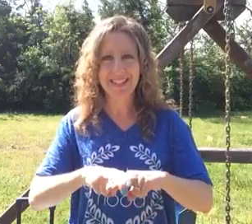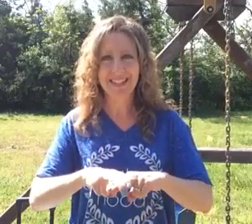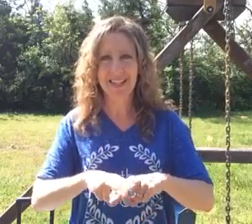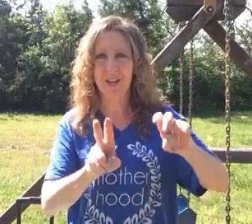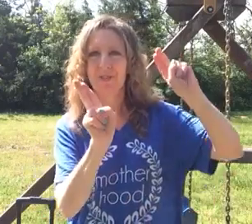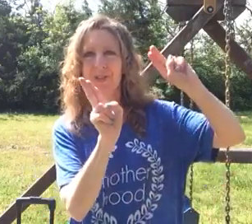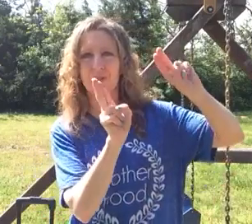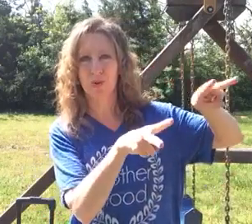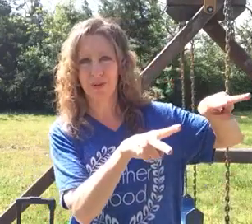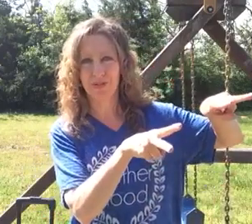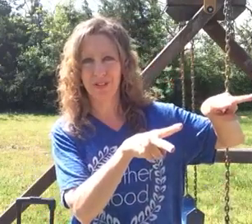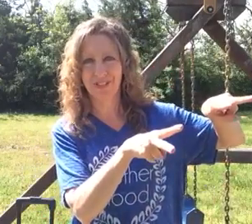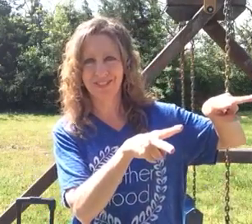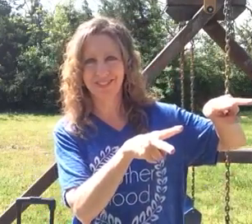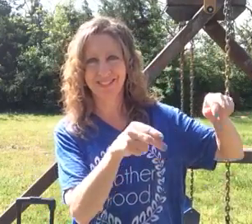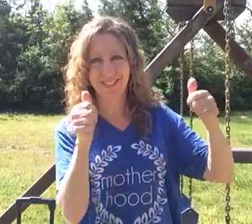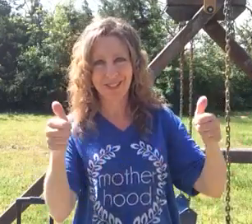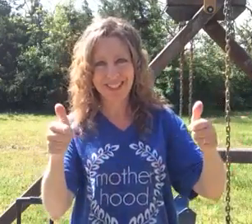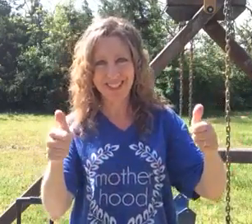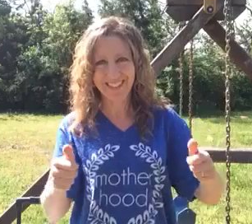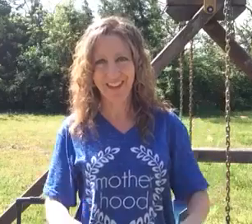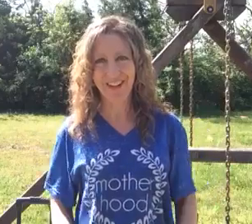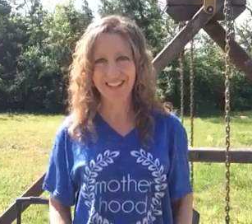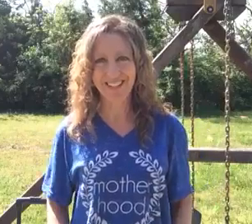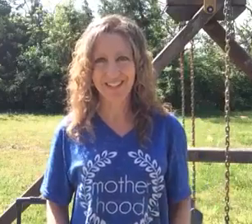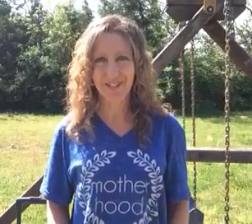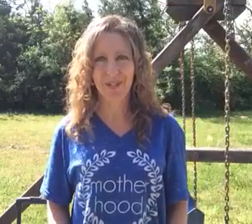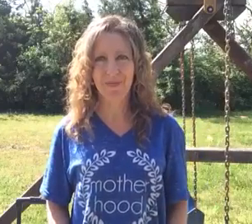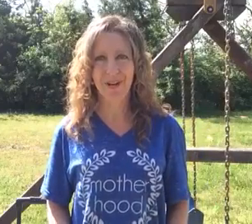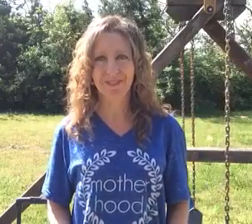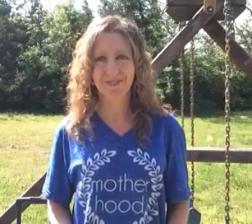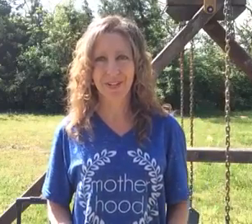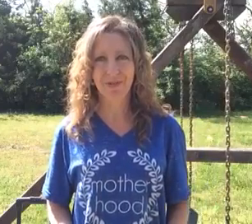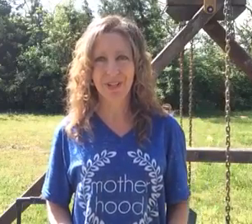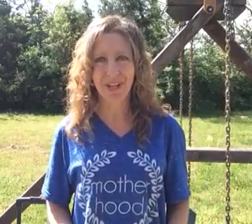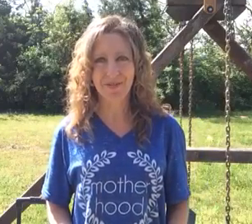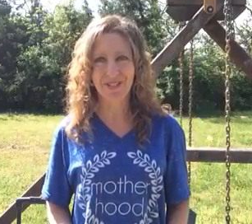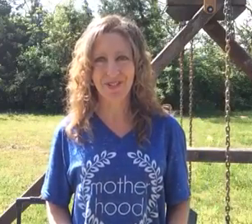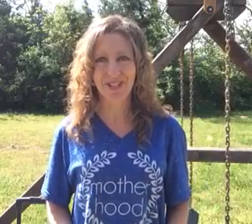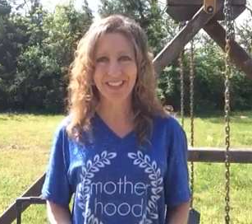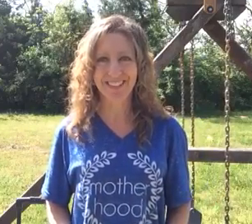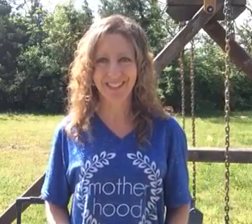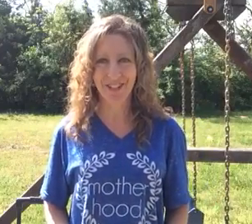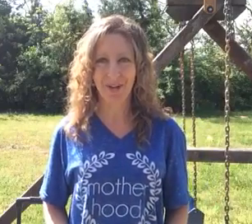the seat of the scornful. We did it. Alright. Do that about five more times. And you're done. Good job.